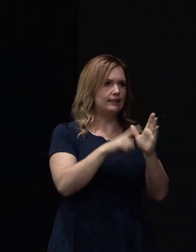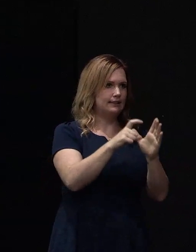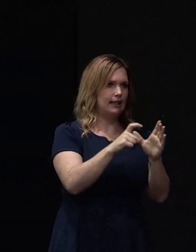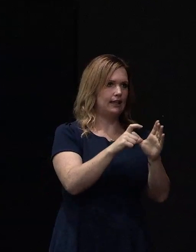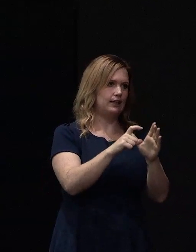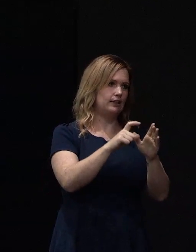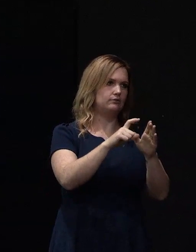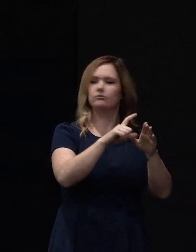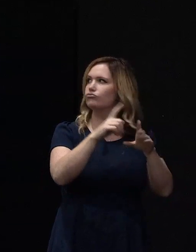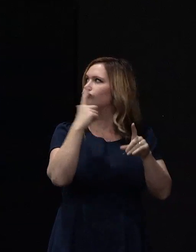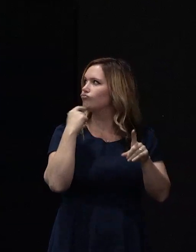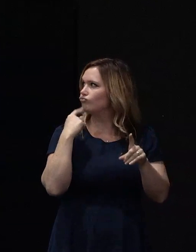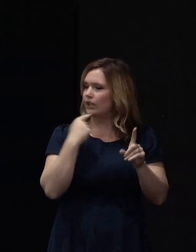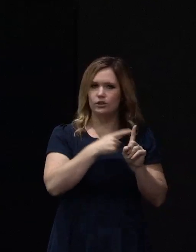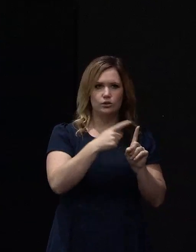through to TC1.